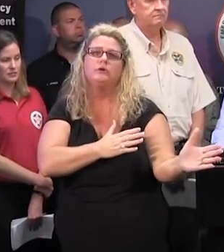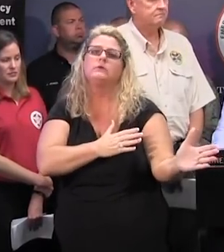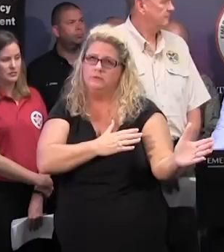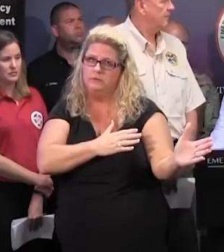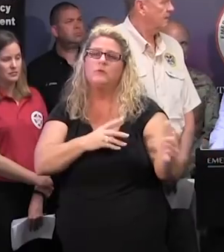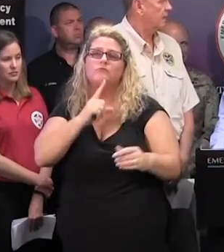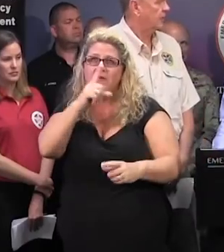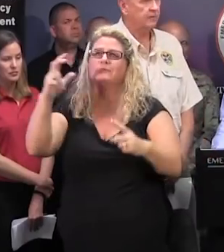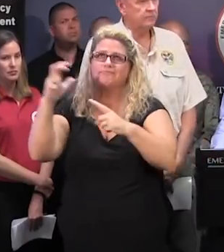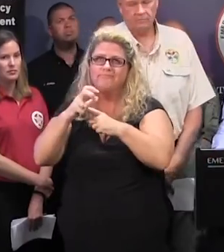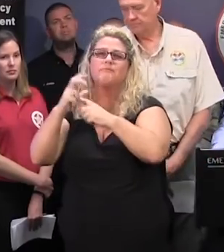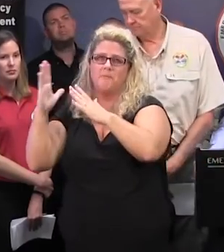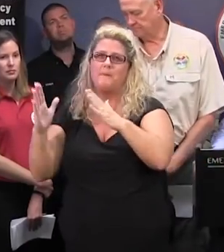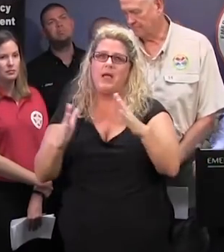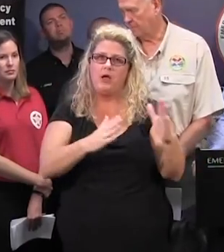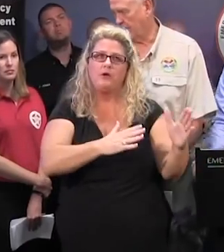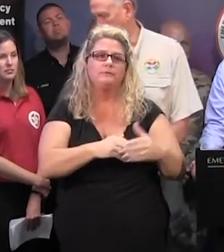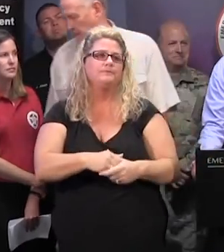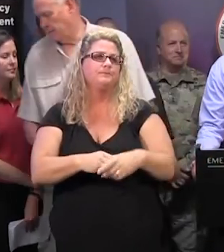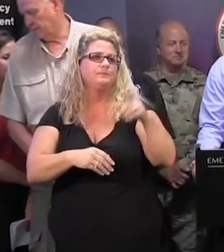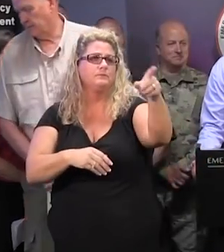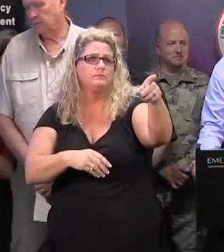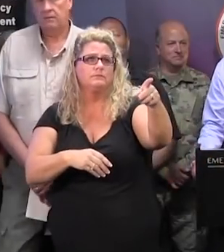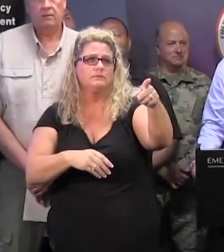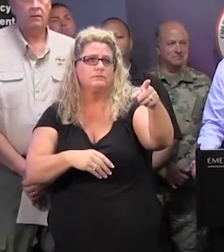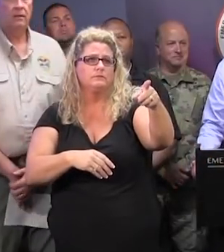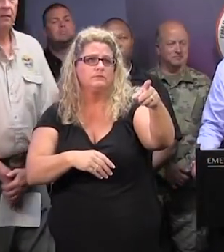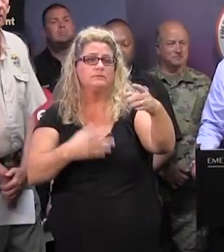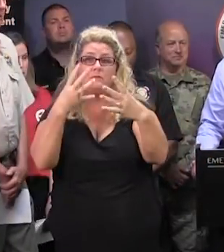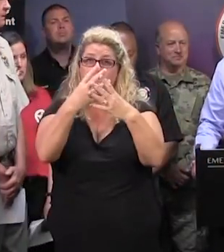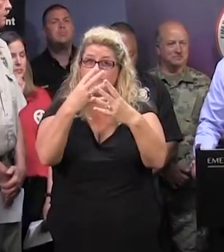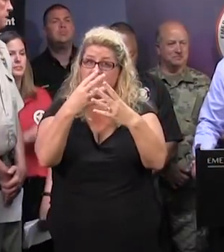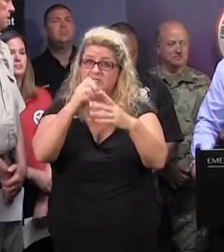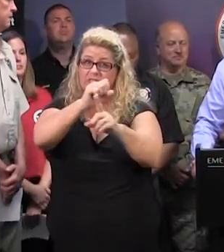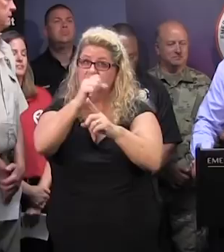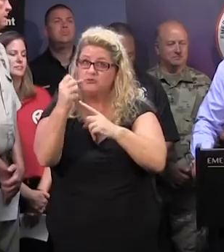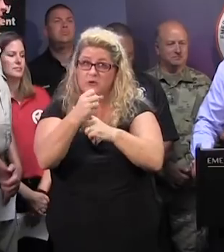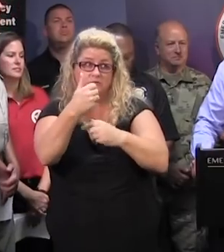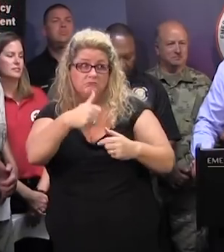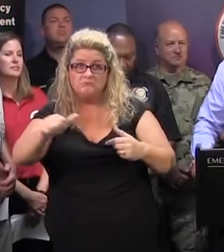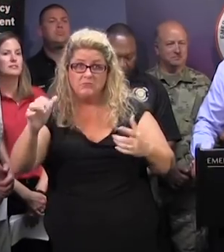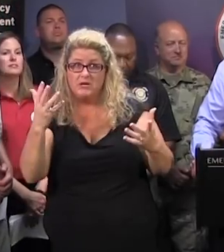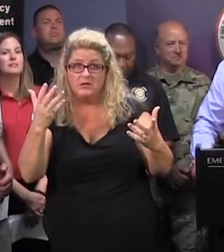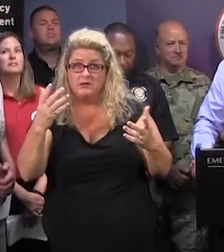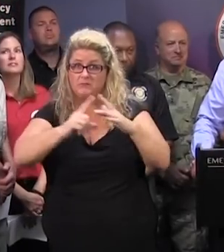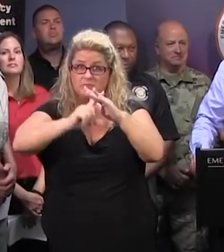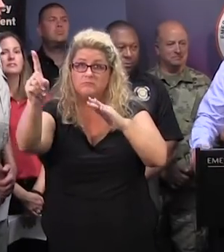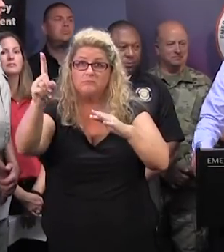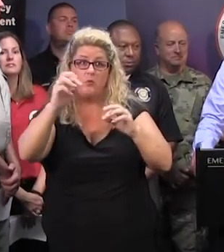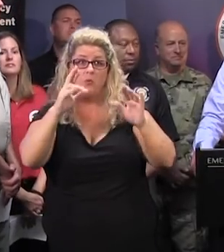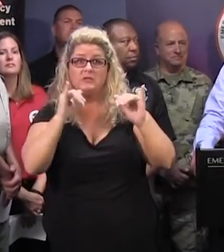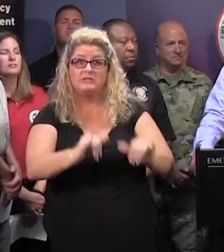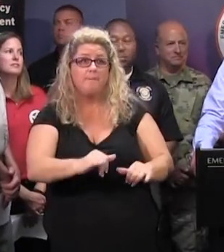for these kind of events. Governor, would anybody here be able to address that prison situation? Have any of them been evacuated in